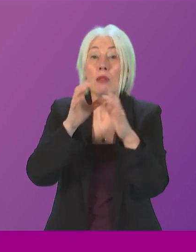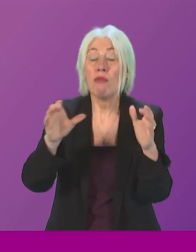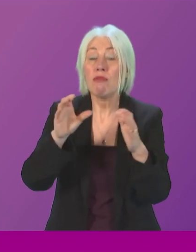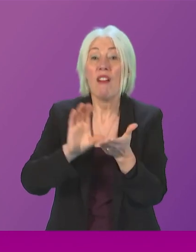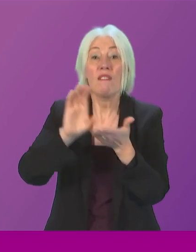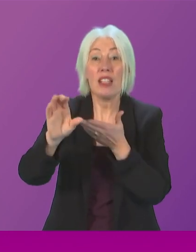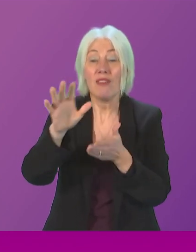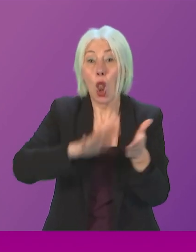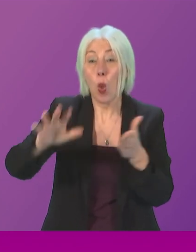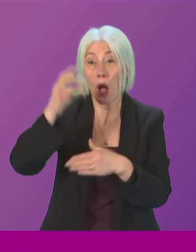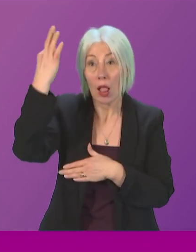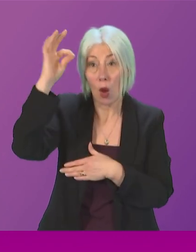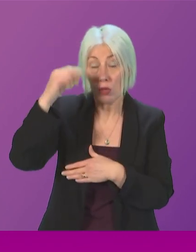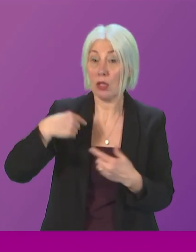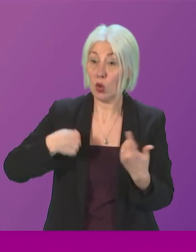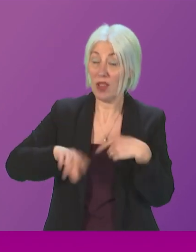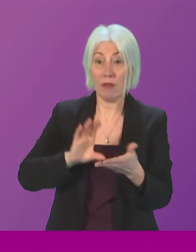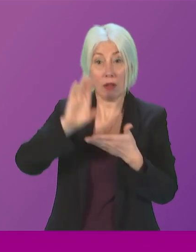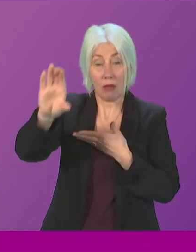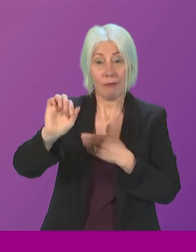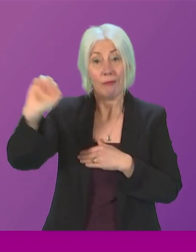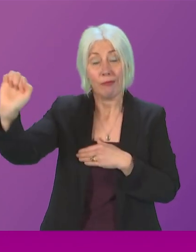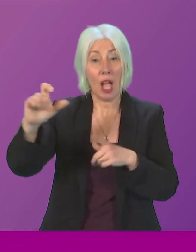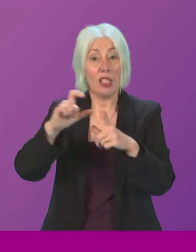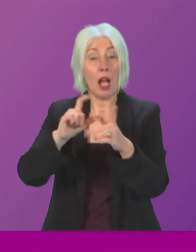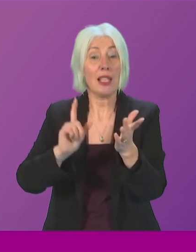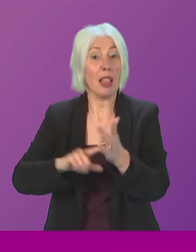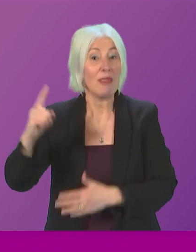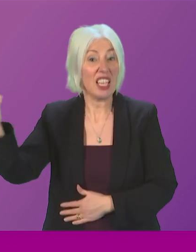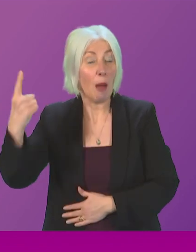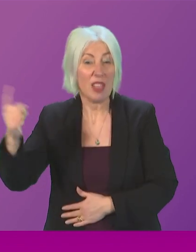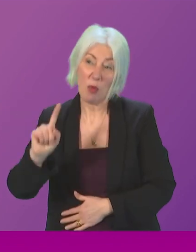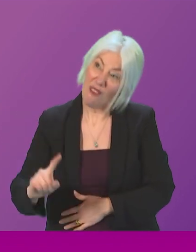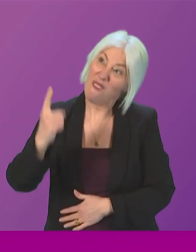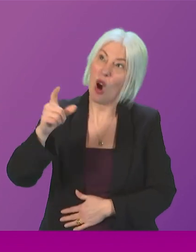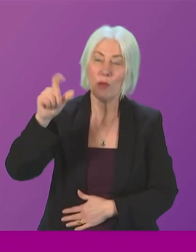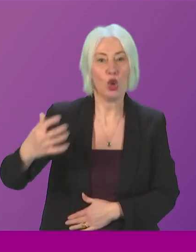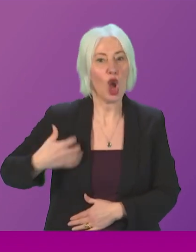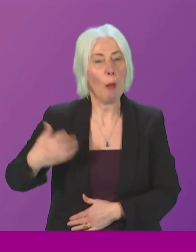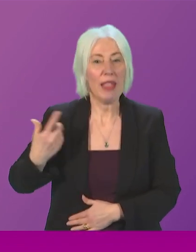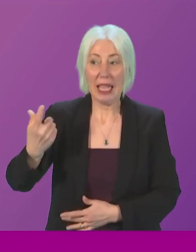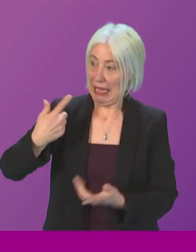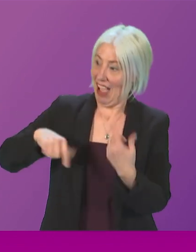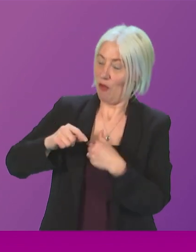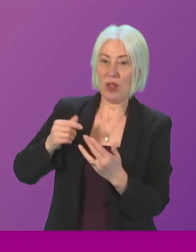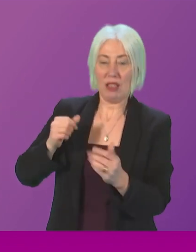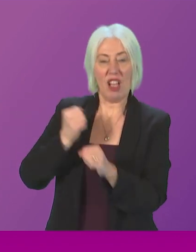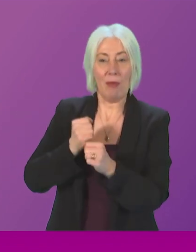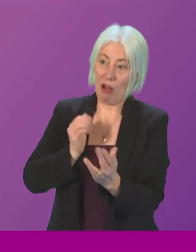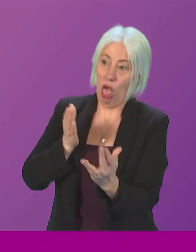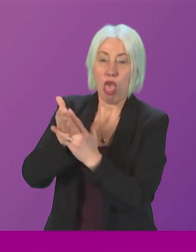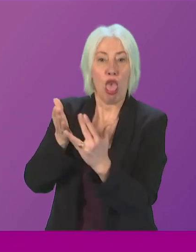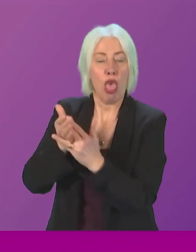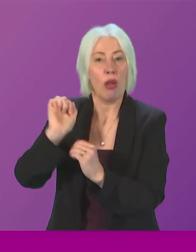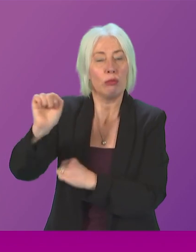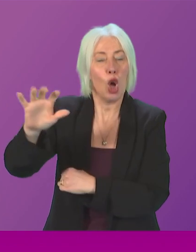local government and of course it would be Douglas Lumsden who would be the first one to complain if we interfered and intervened